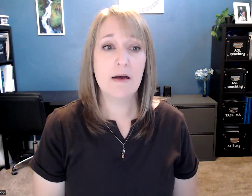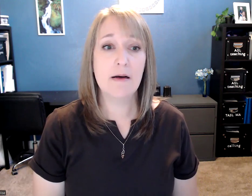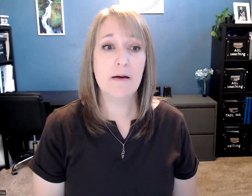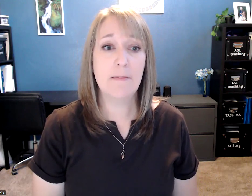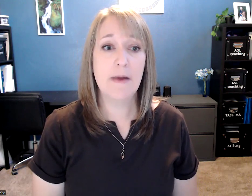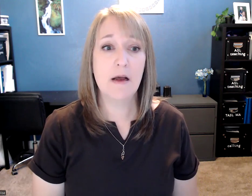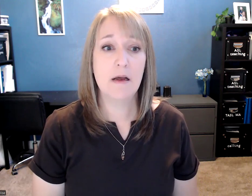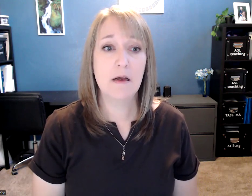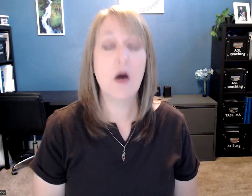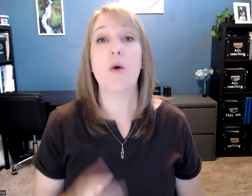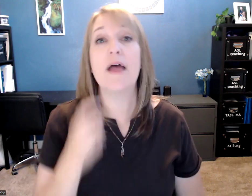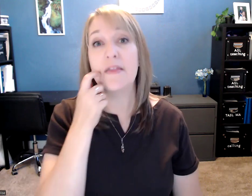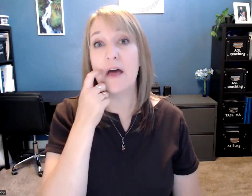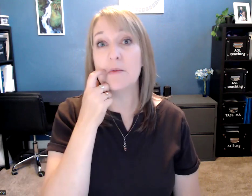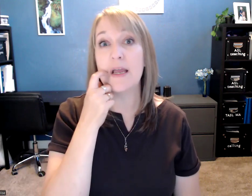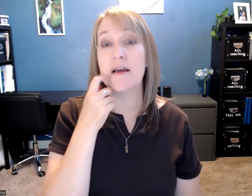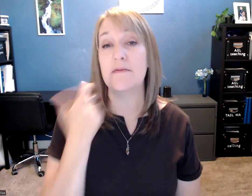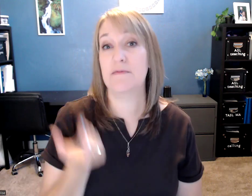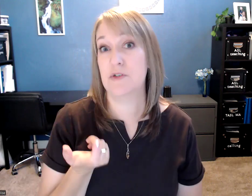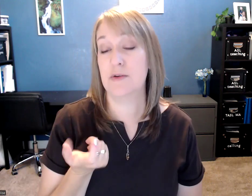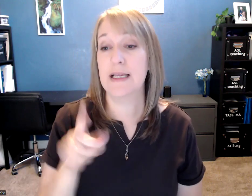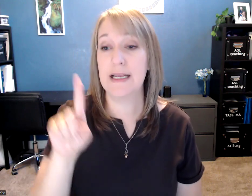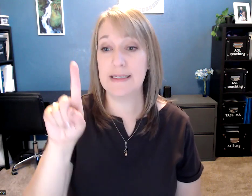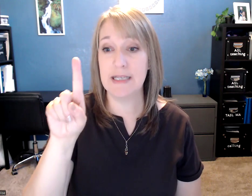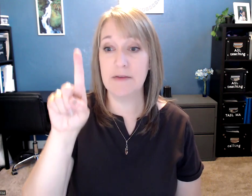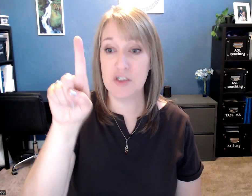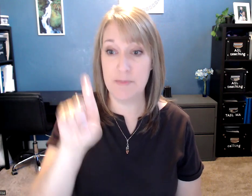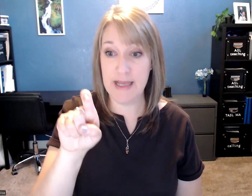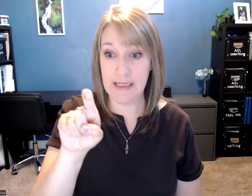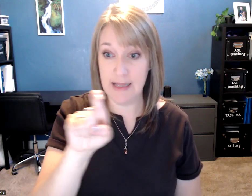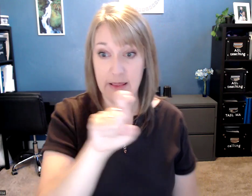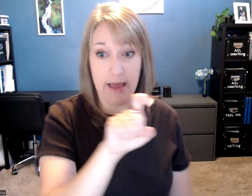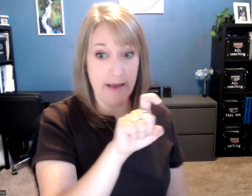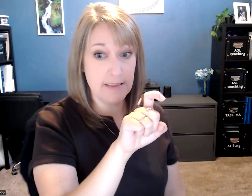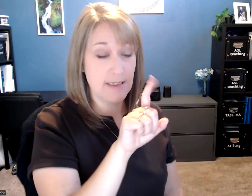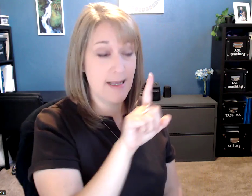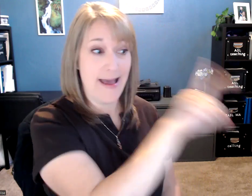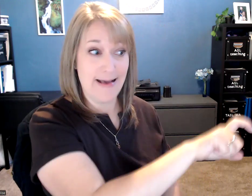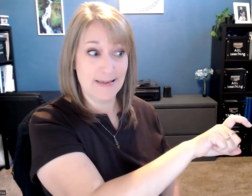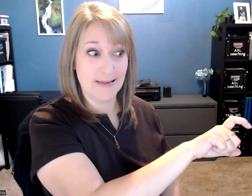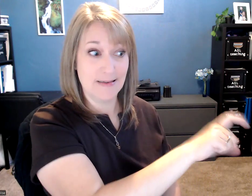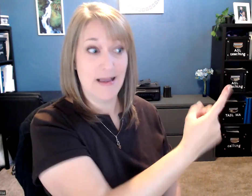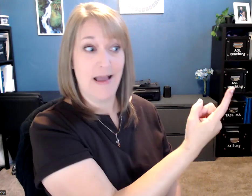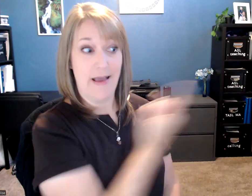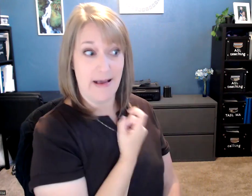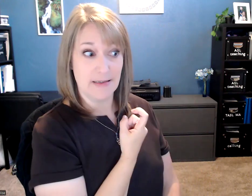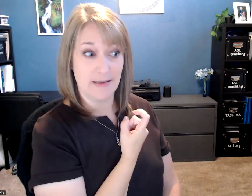Um, oh, and then the other way of doing it is instead of just bending like that, ask, ask,